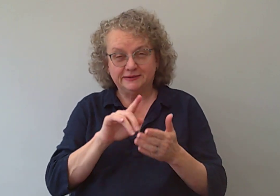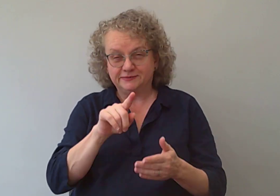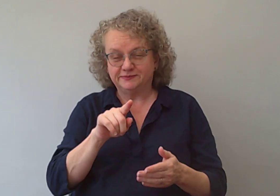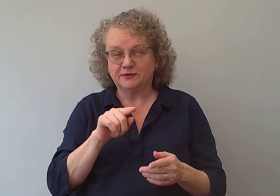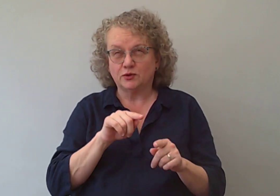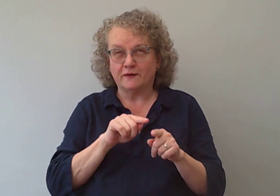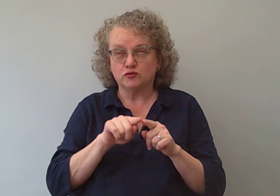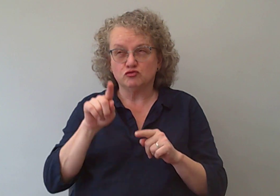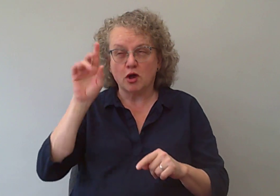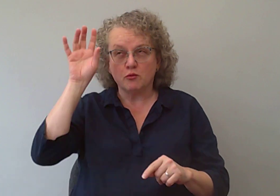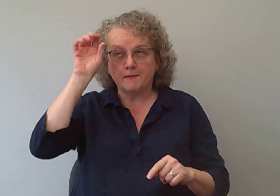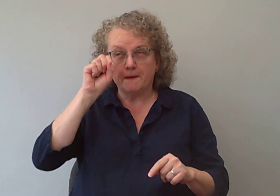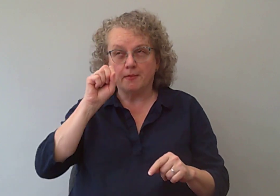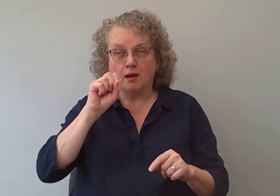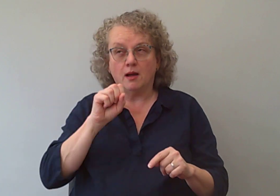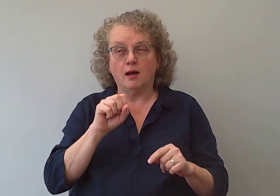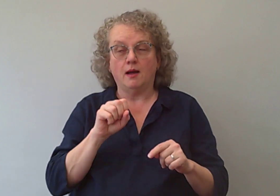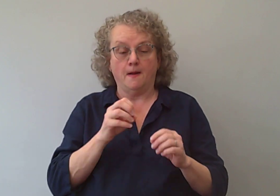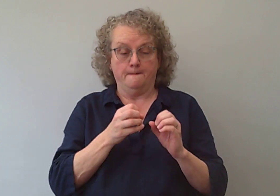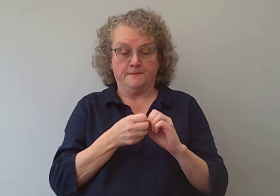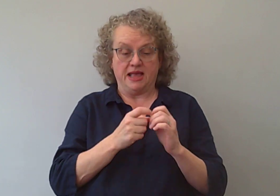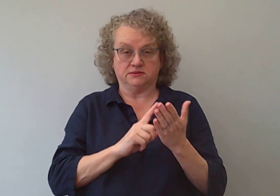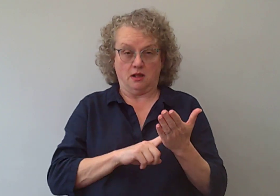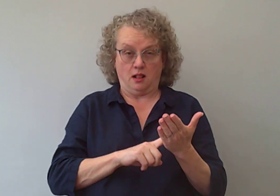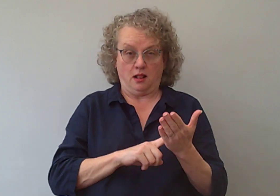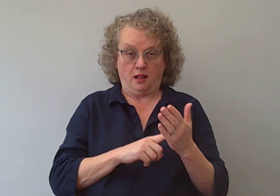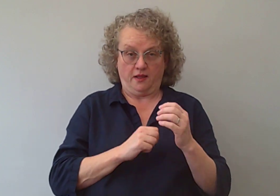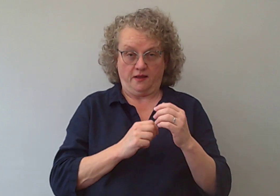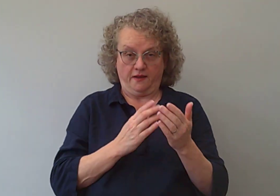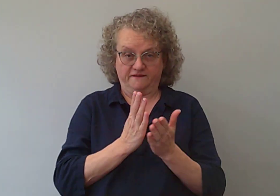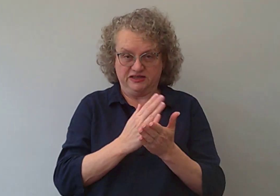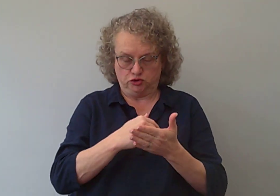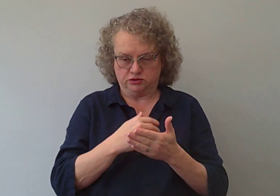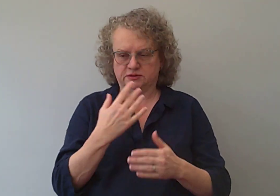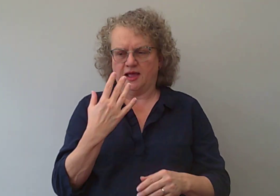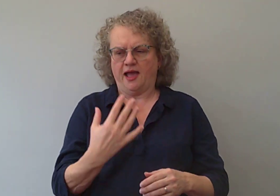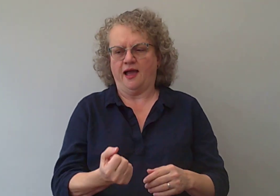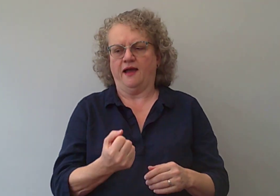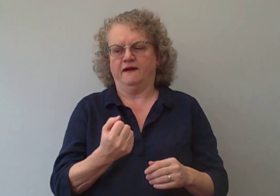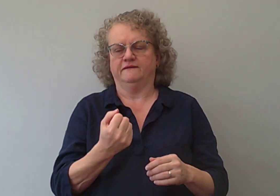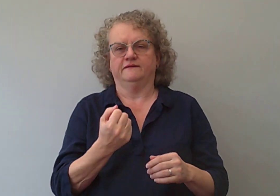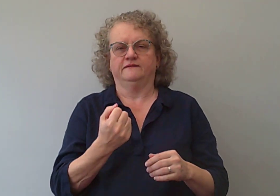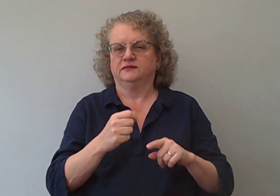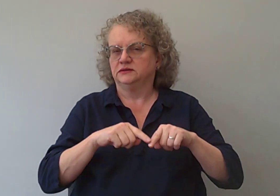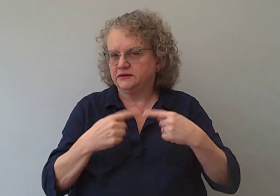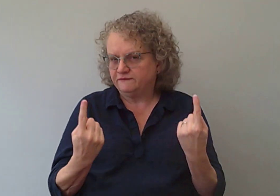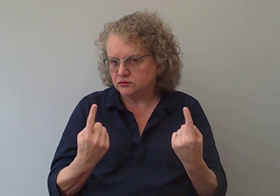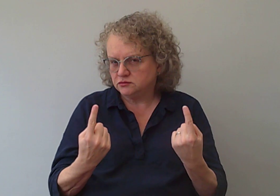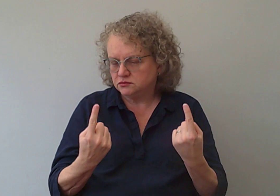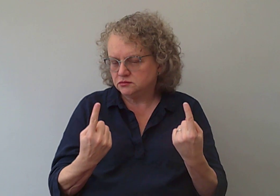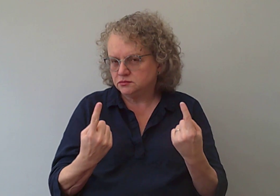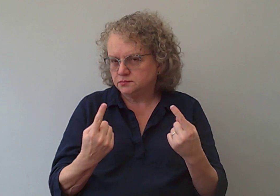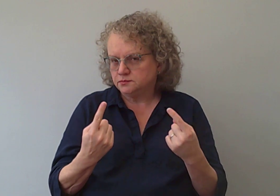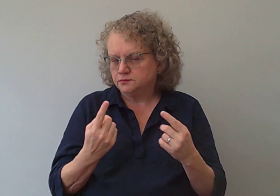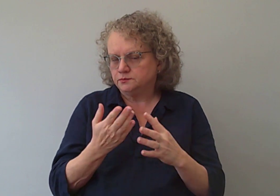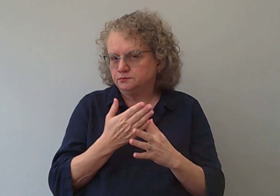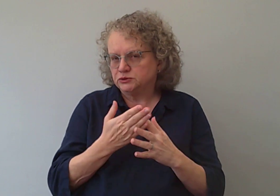So that means you have to try and remember, in BSL features, you've got the difference